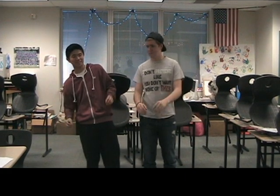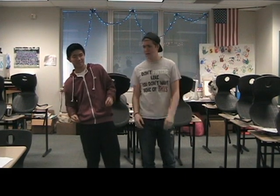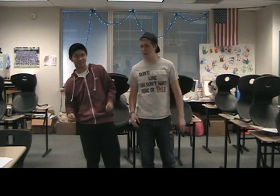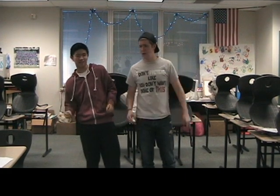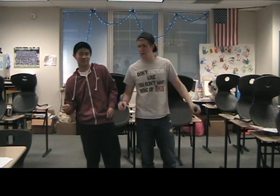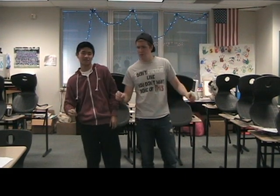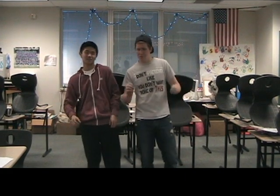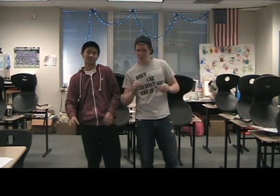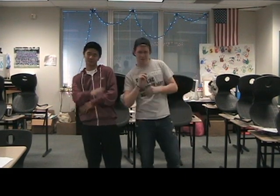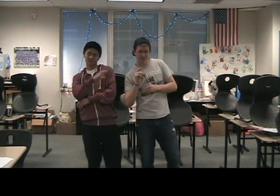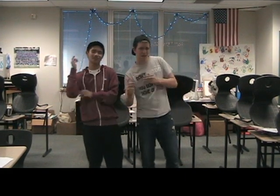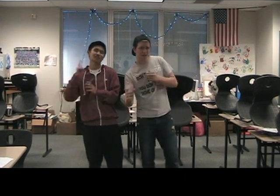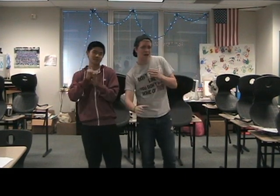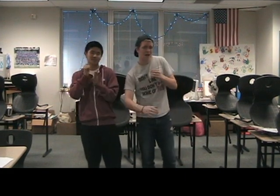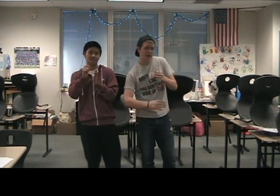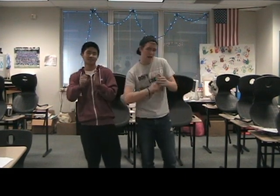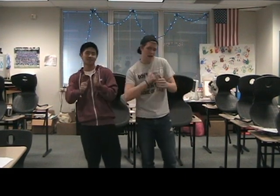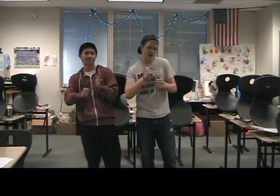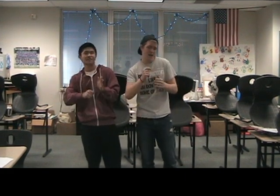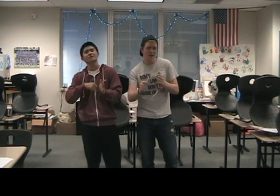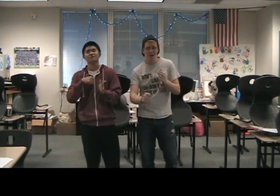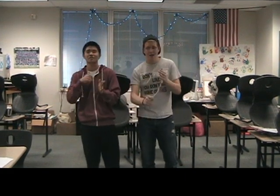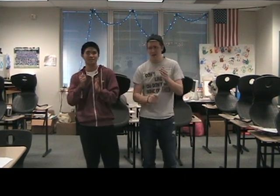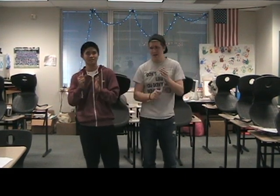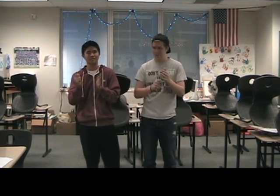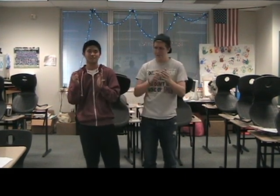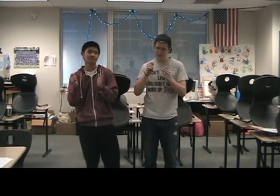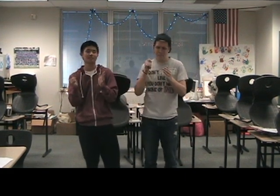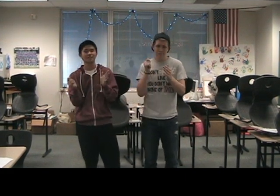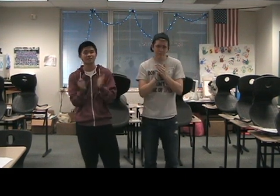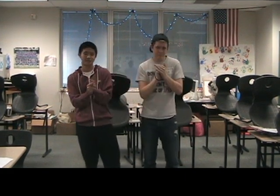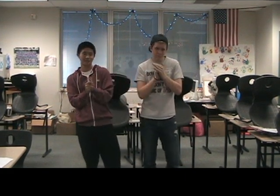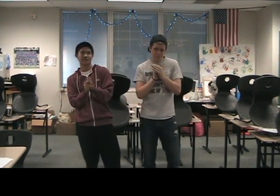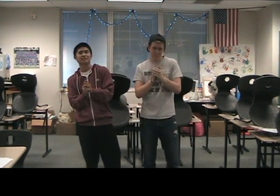It's Christmas time Ho, ho, ho